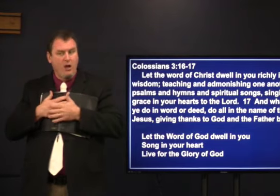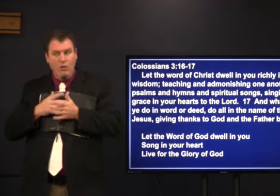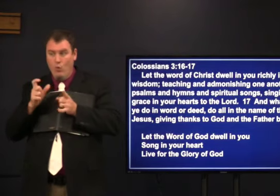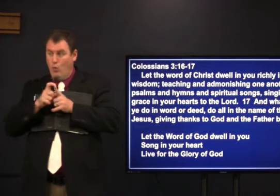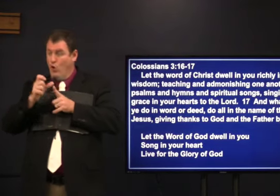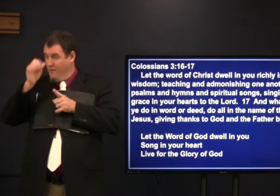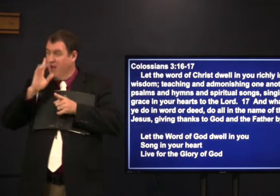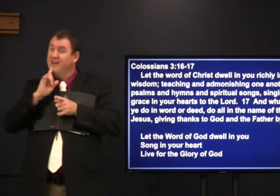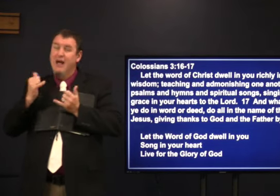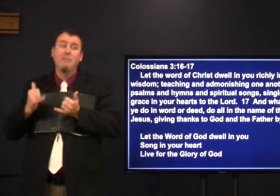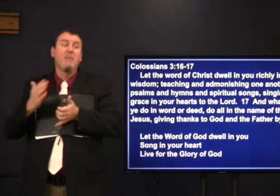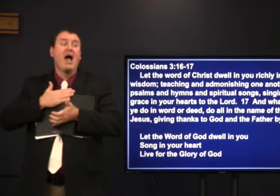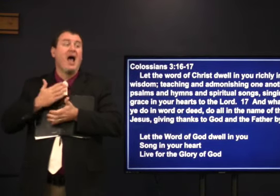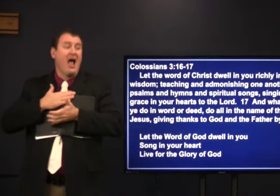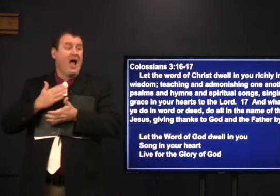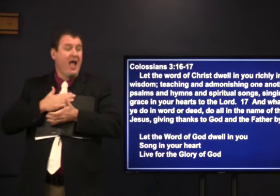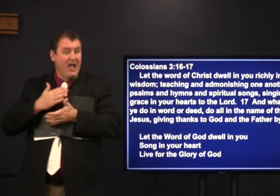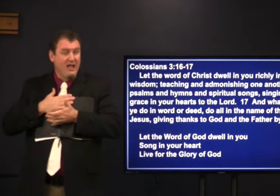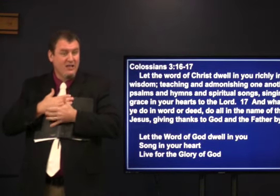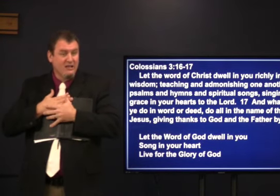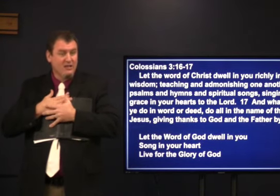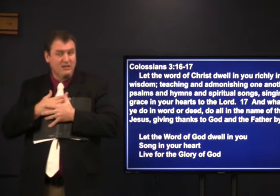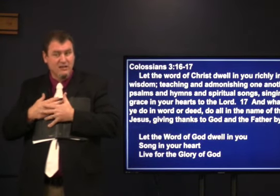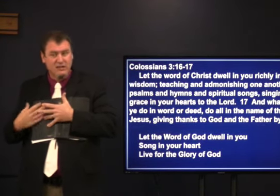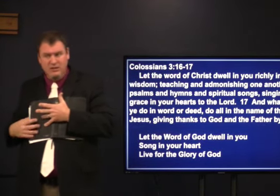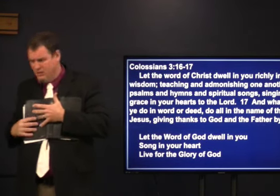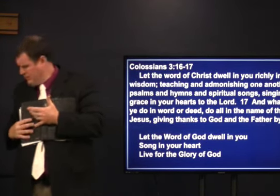this is mine now the word of God is mine